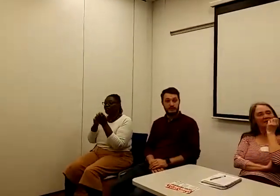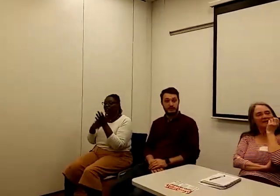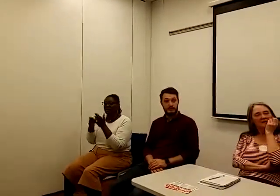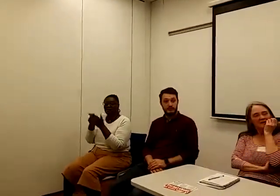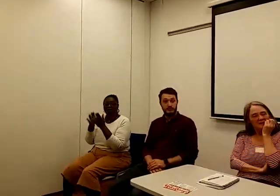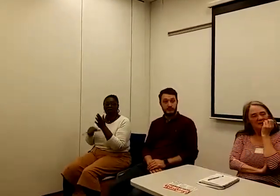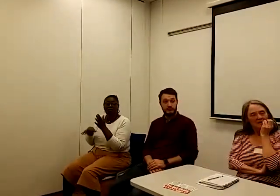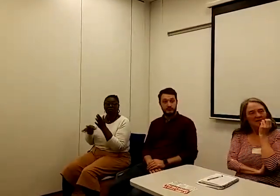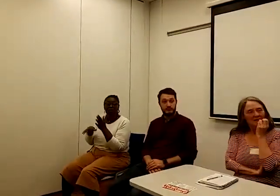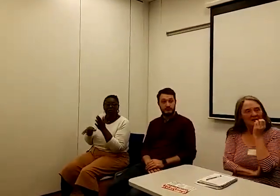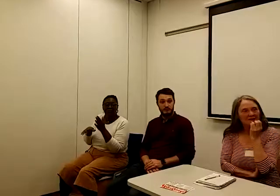thoughts.